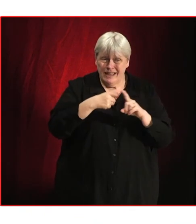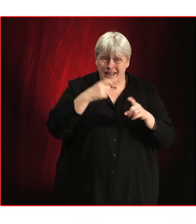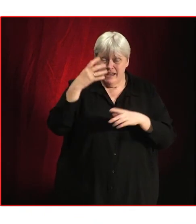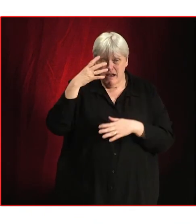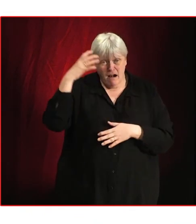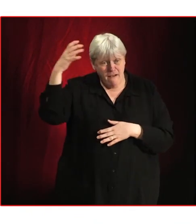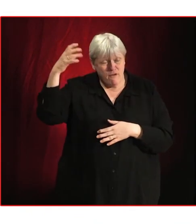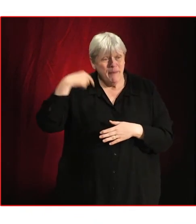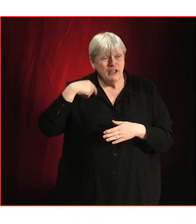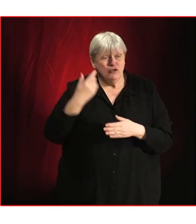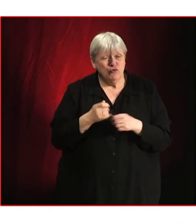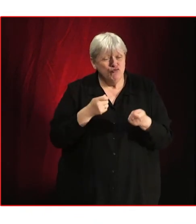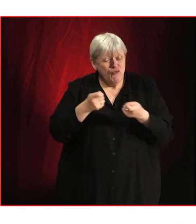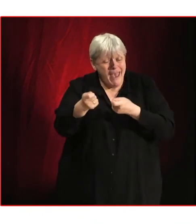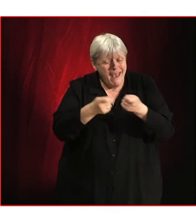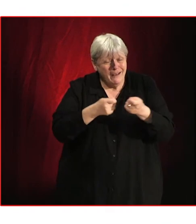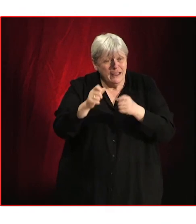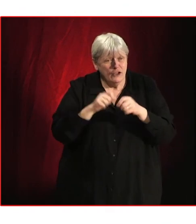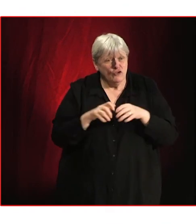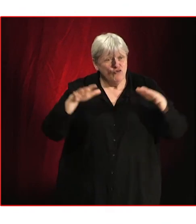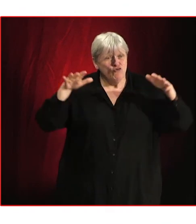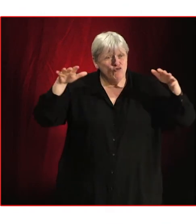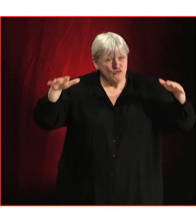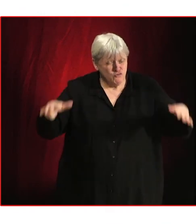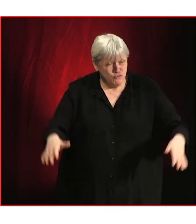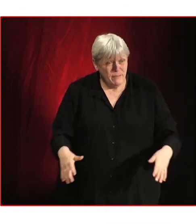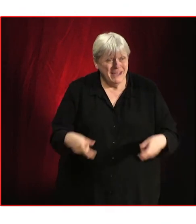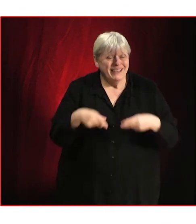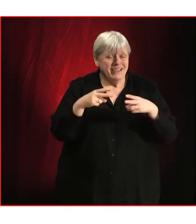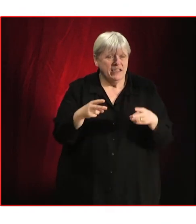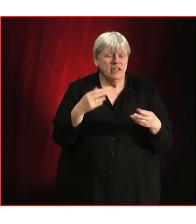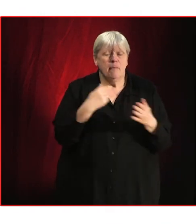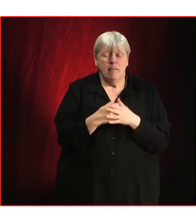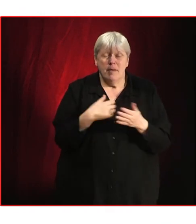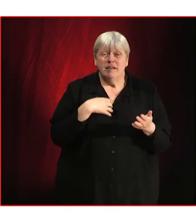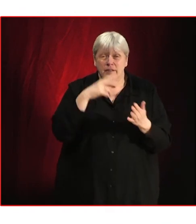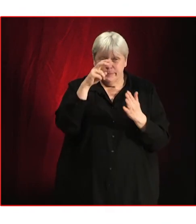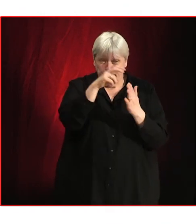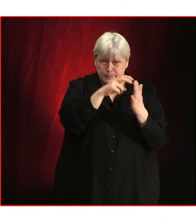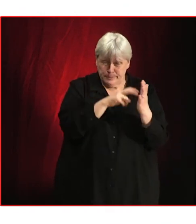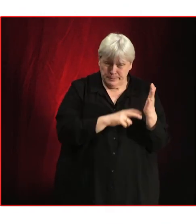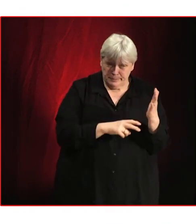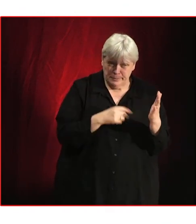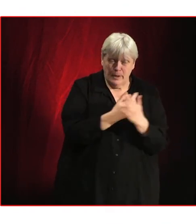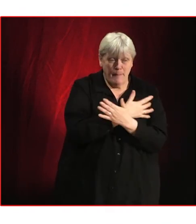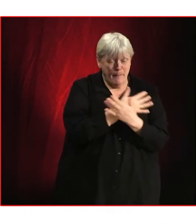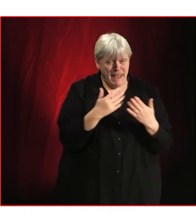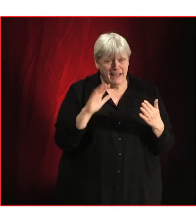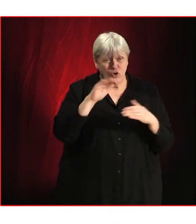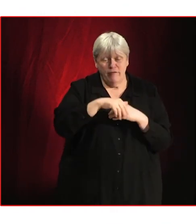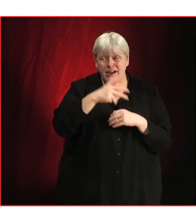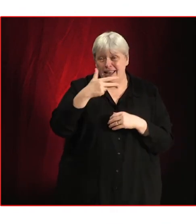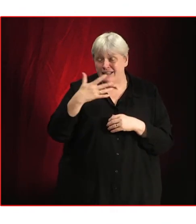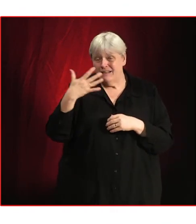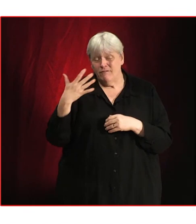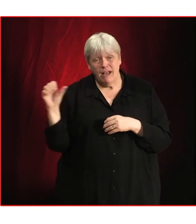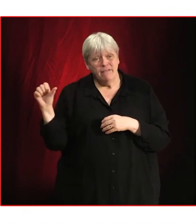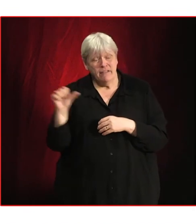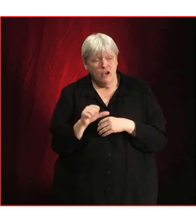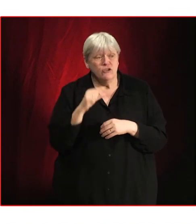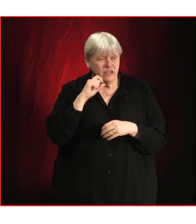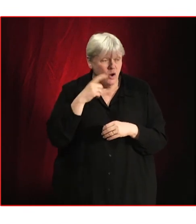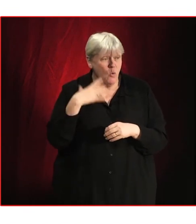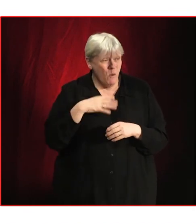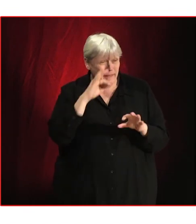After gaining over 18,000 signatures in a petition, the MU was successful in lobbying MPs and the DCMS to conduct an inquiry